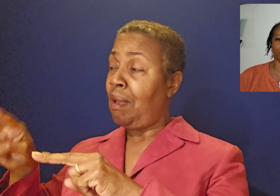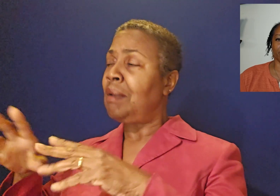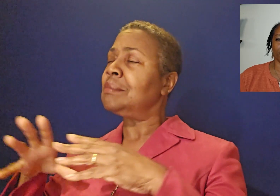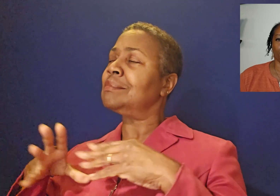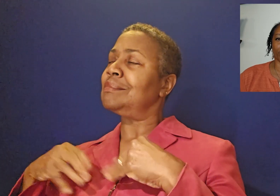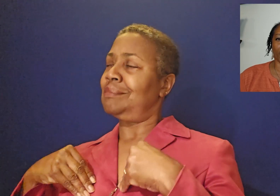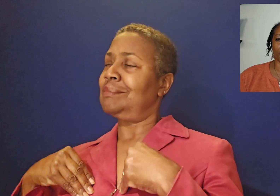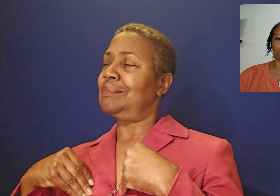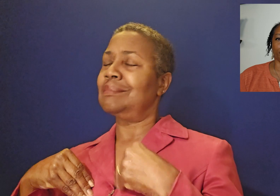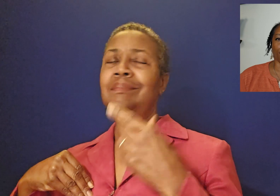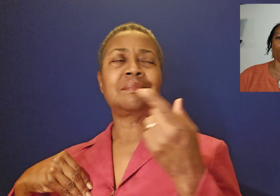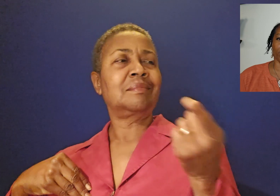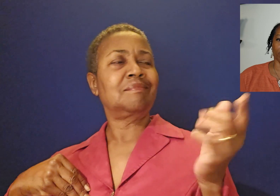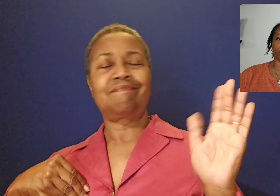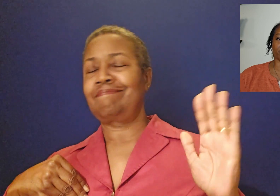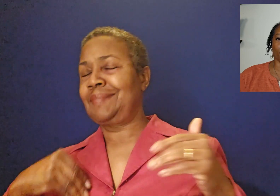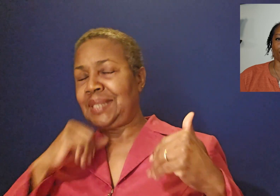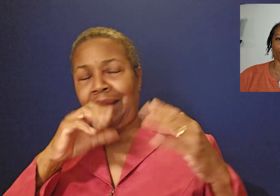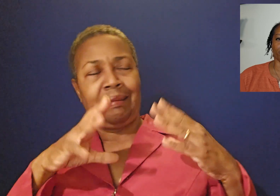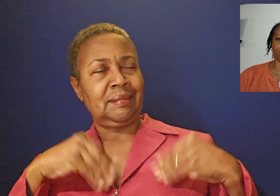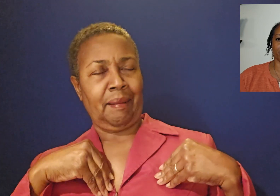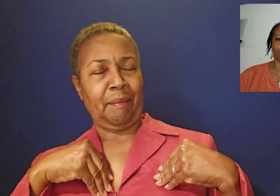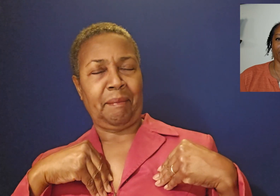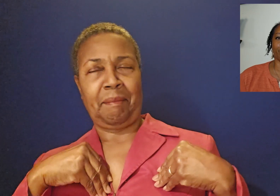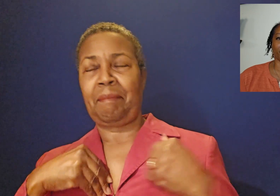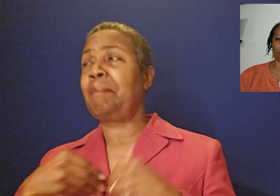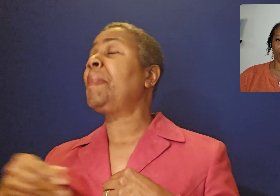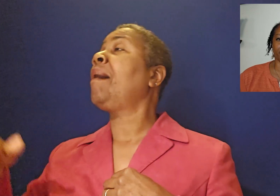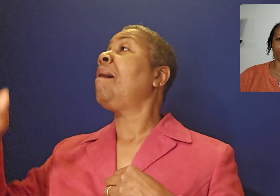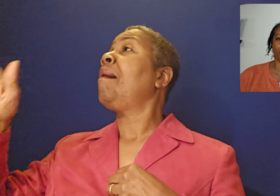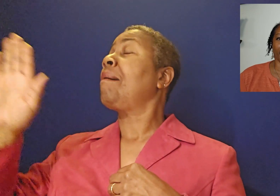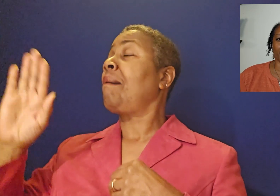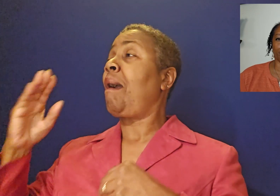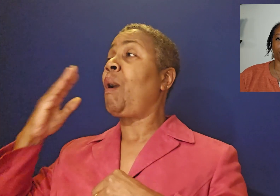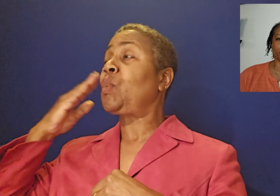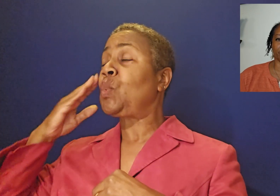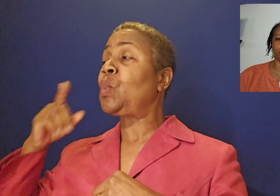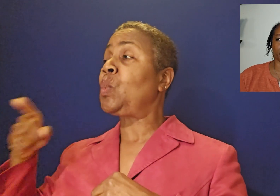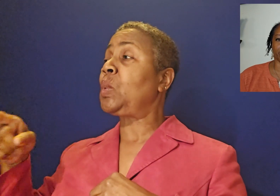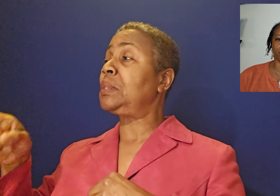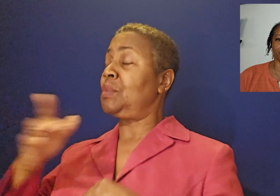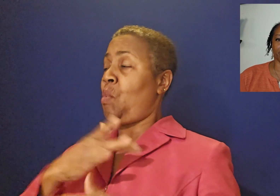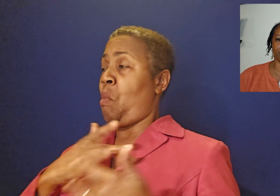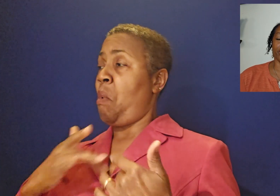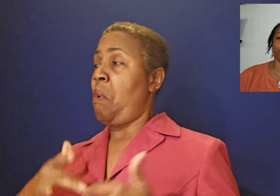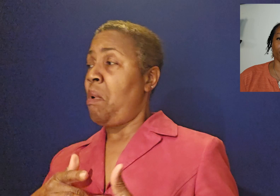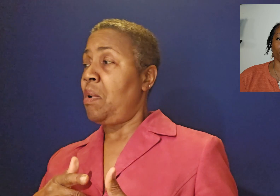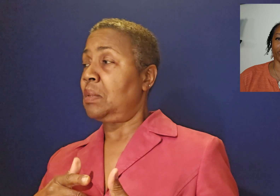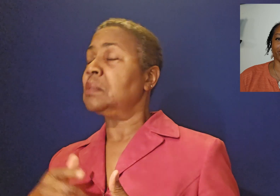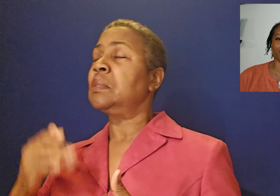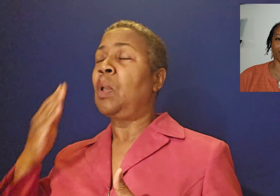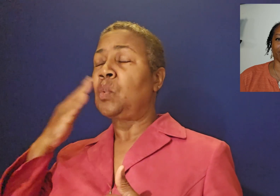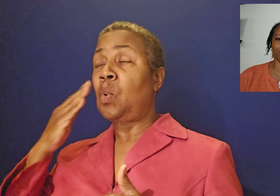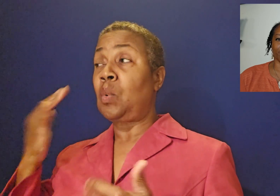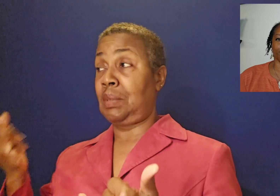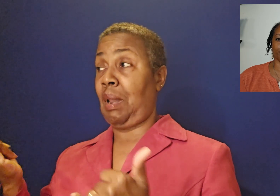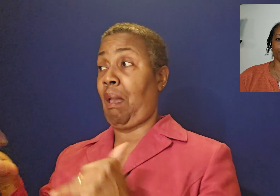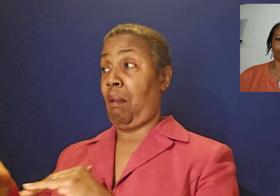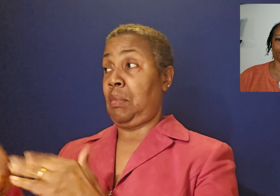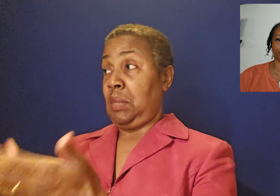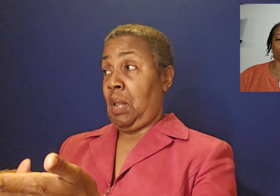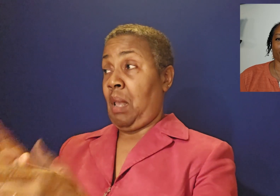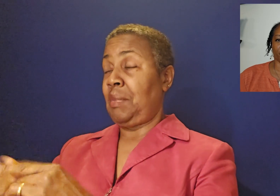righteous when God spoke well of his offerings. And by faith, Abel still speaks, even though he is dead.